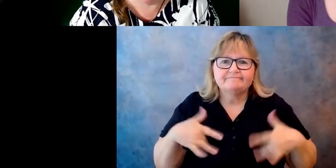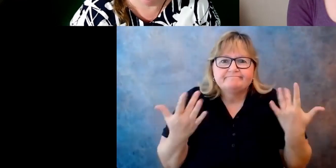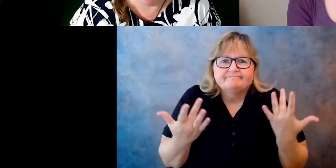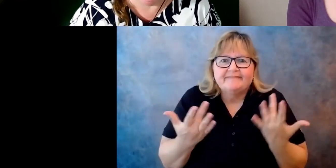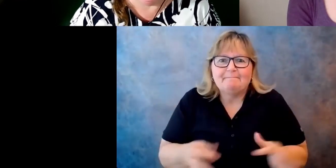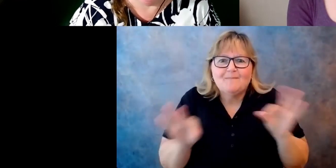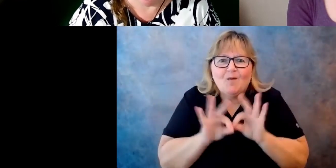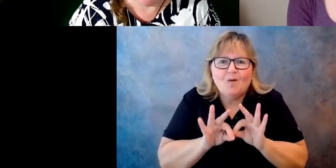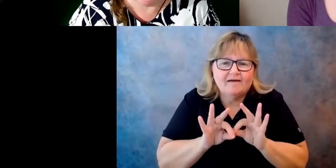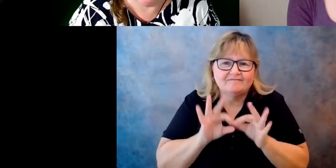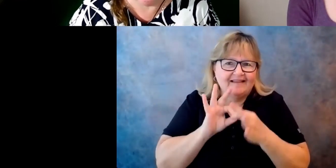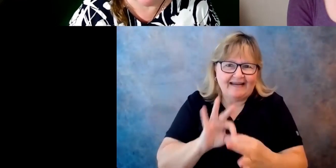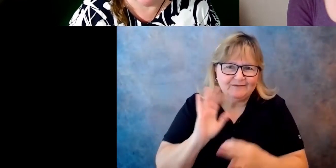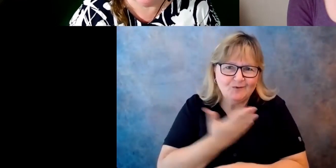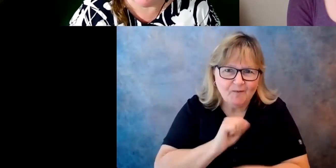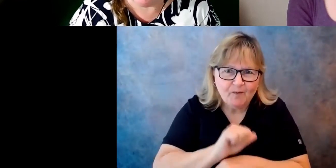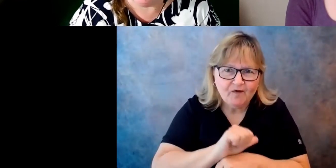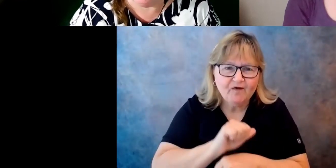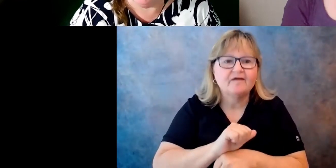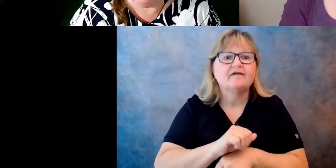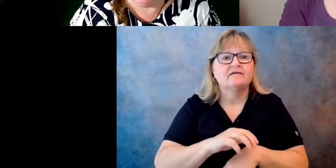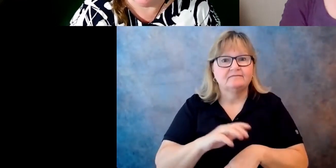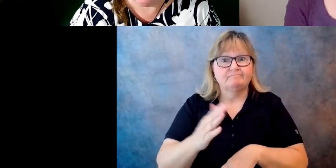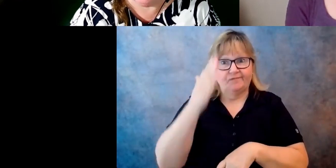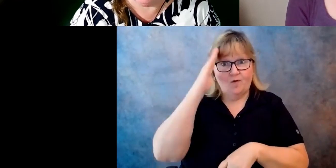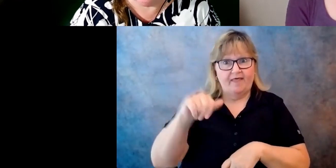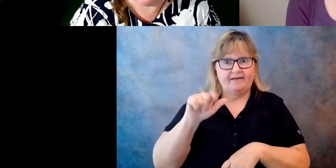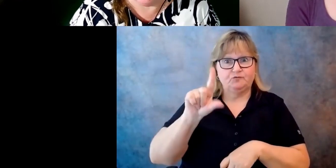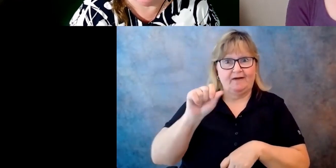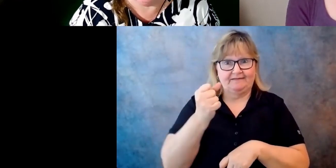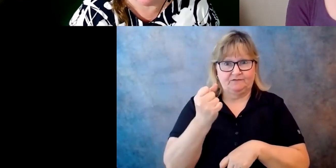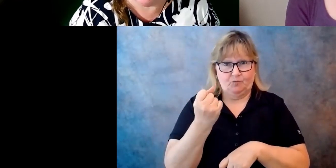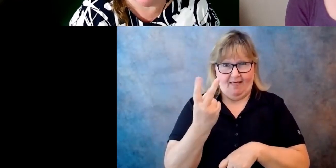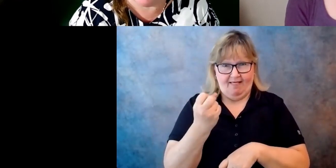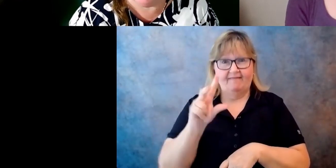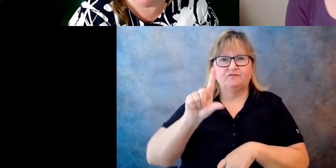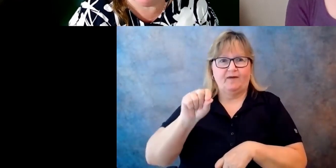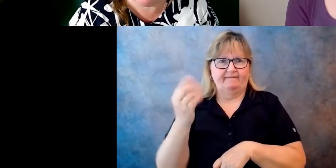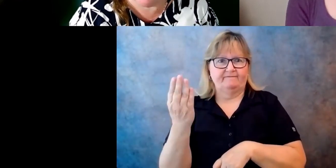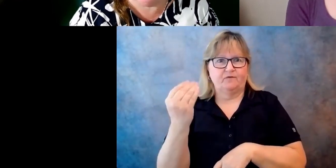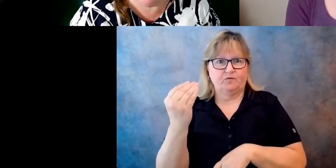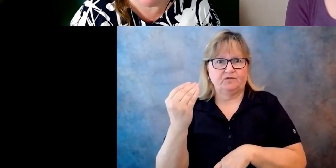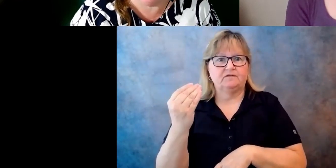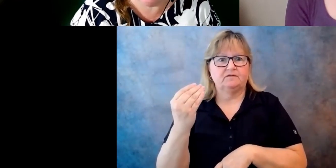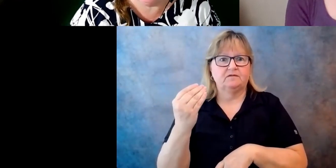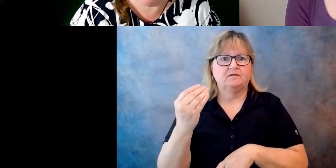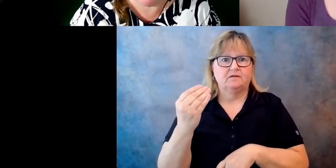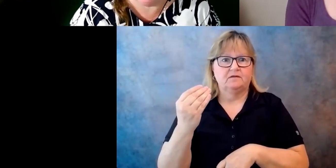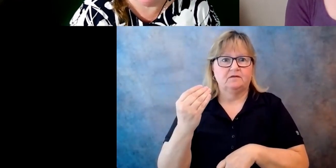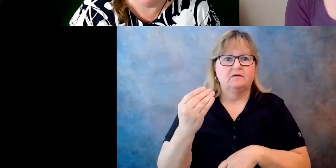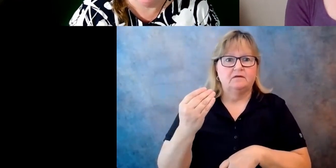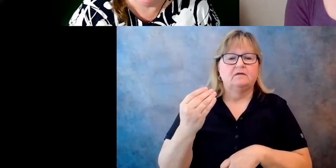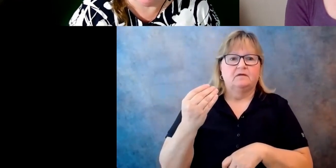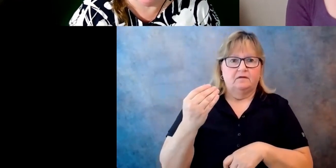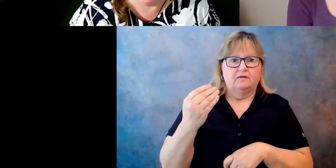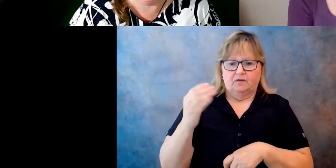work. You know that in 2012 and in 2014 USER led the campaign to ratify the CRPD,